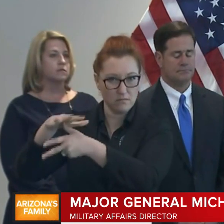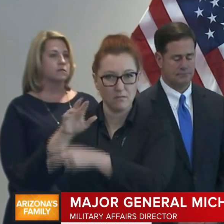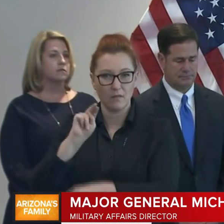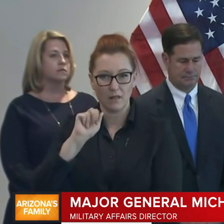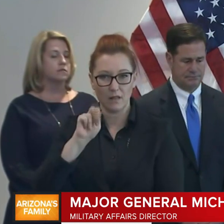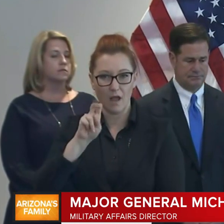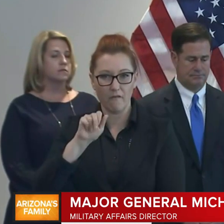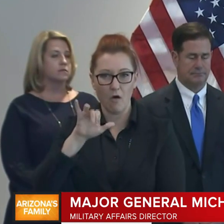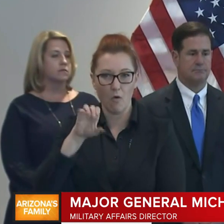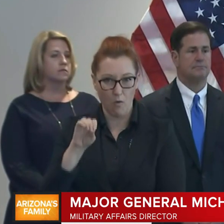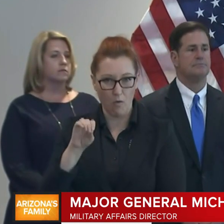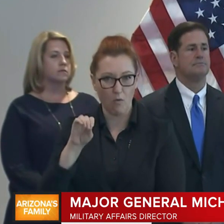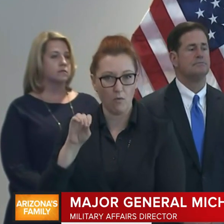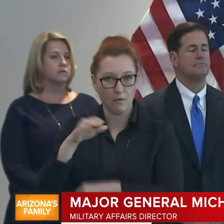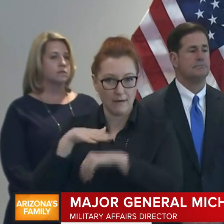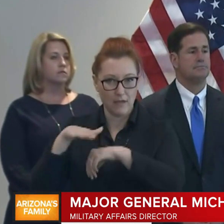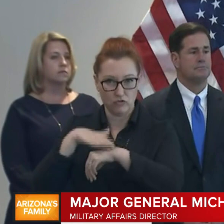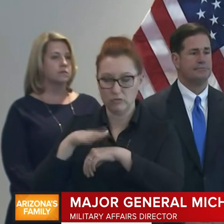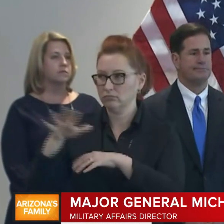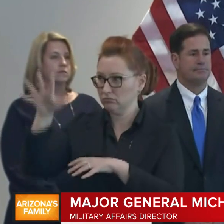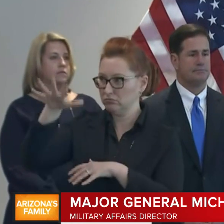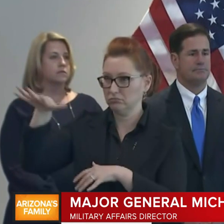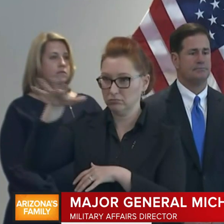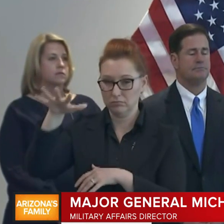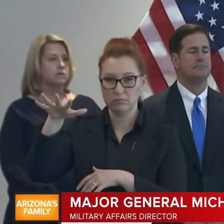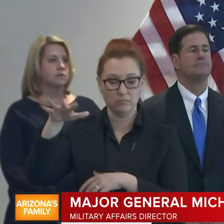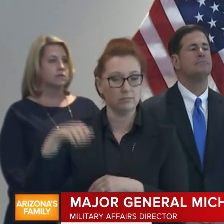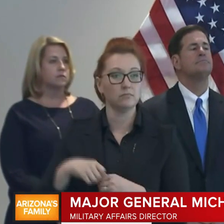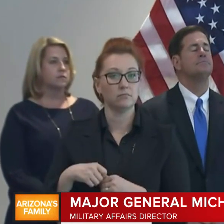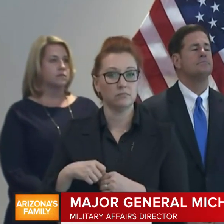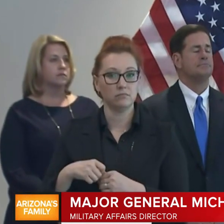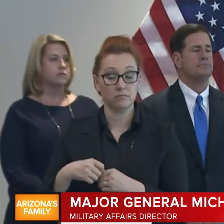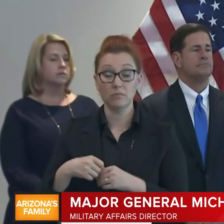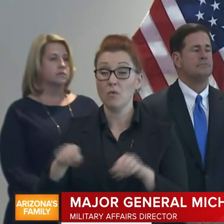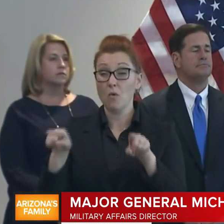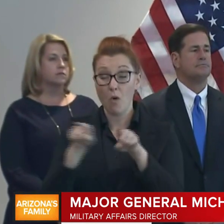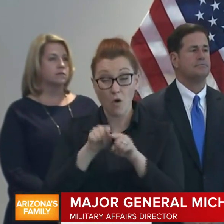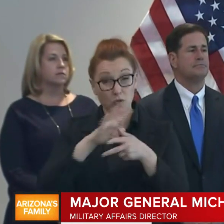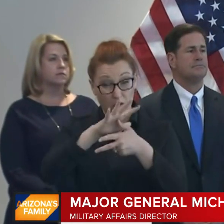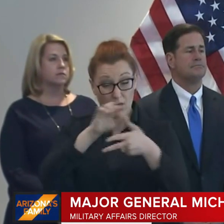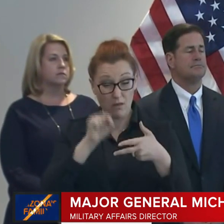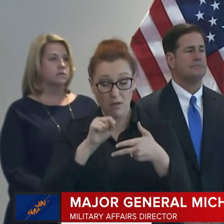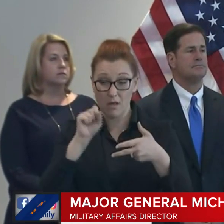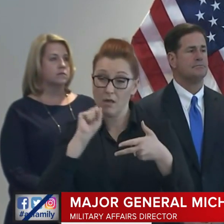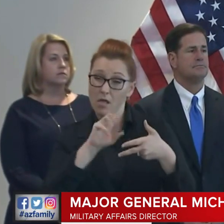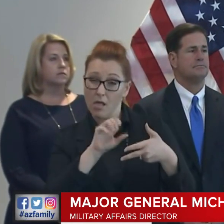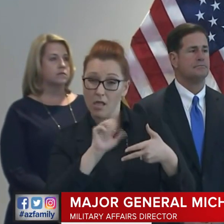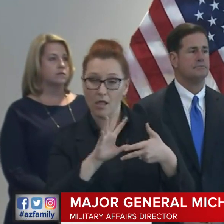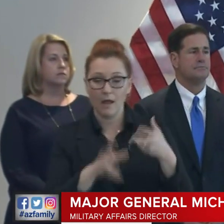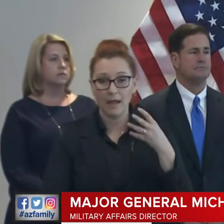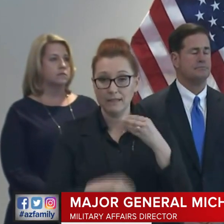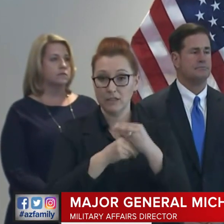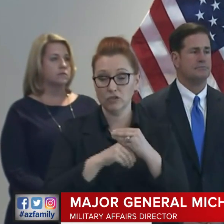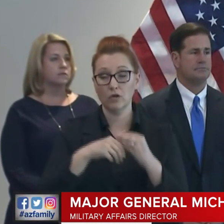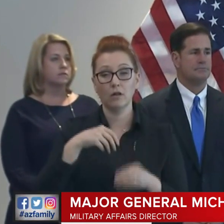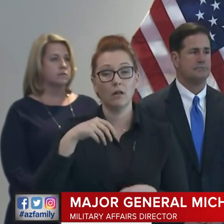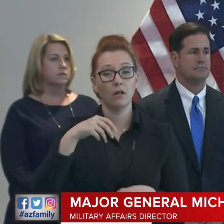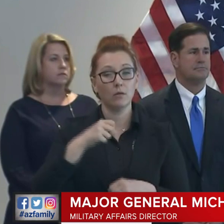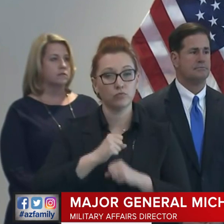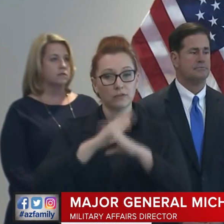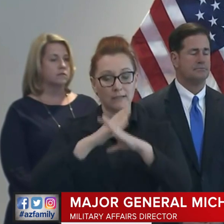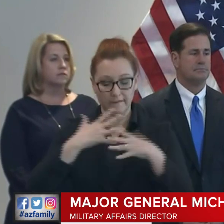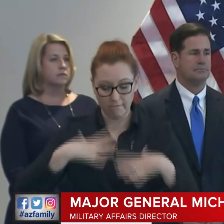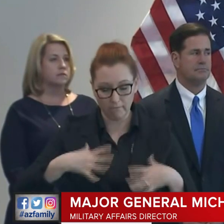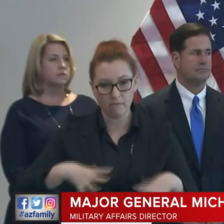launched them at 8 o'clock the next morning with two Blackhawks and we loaded on those Blackhawks additional PPE for the